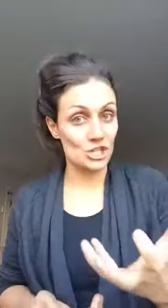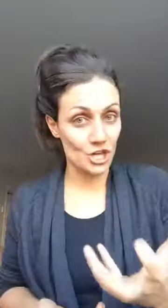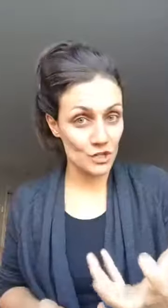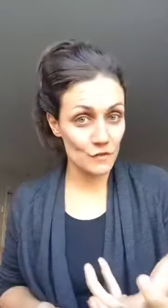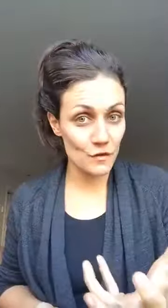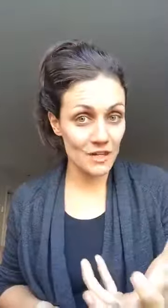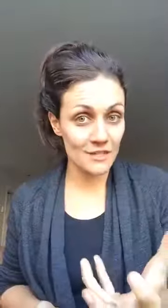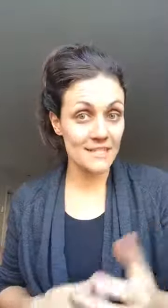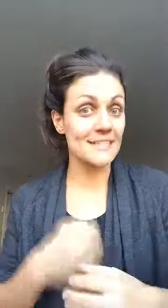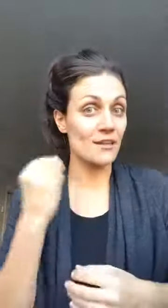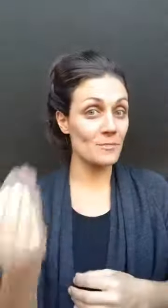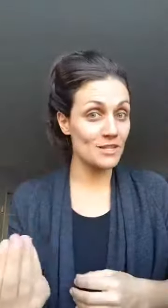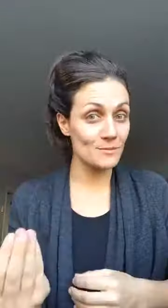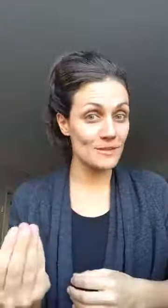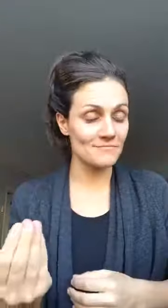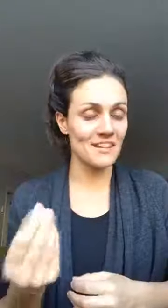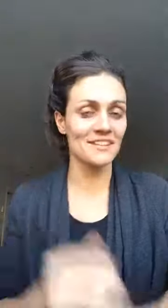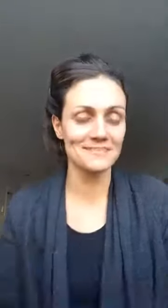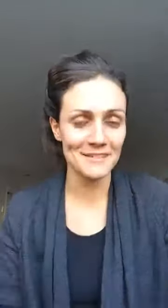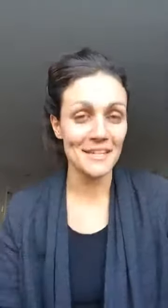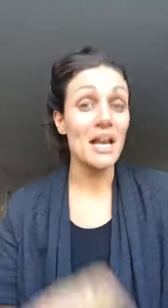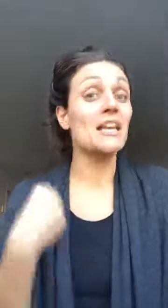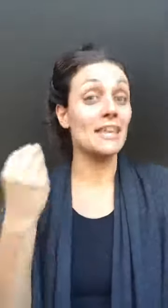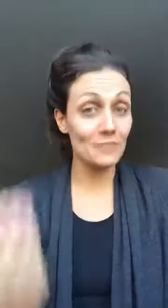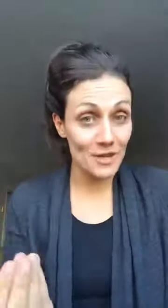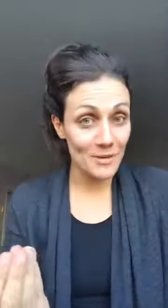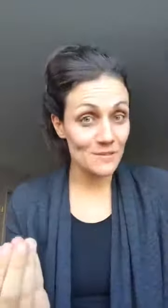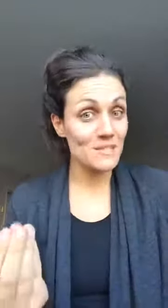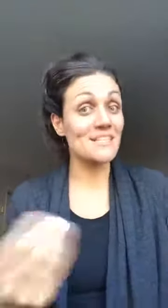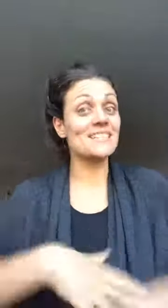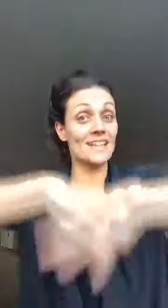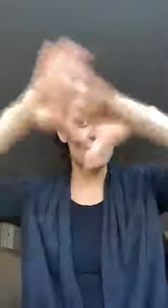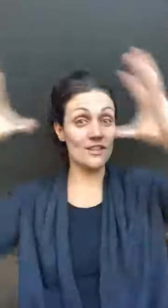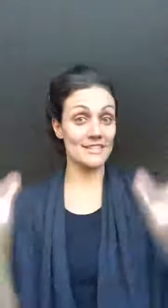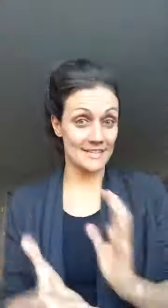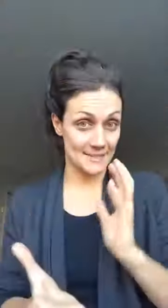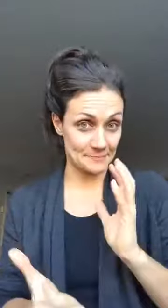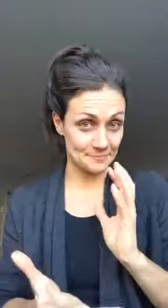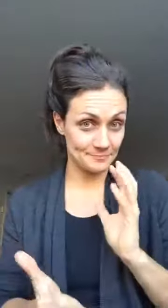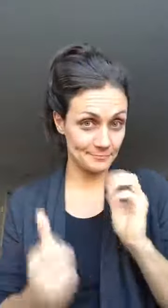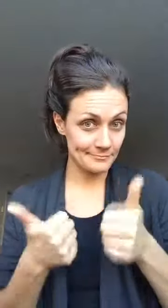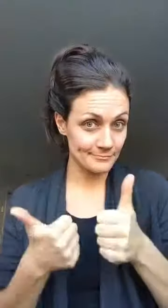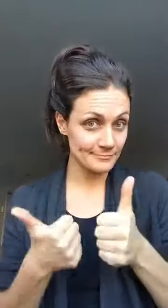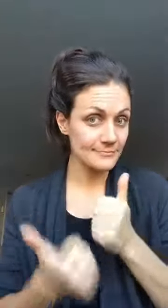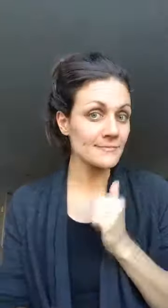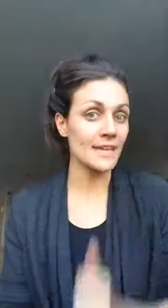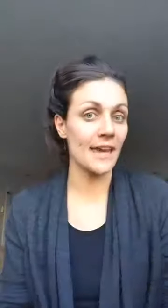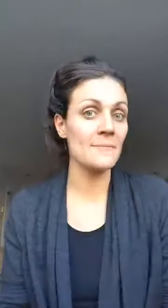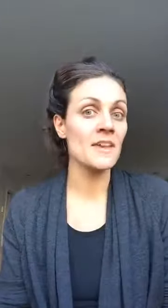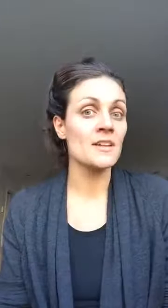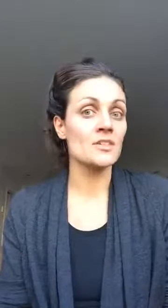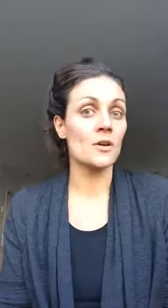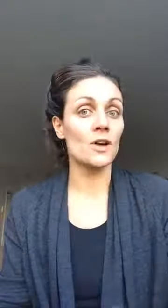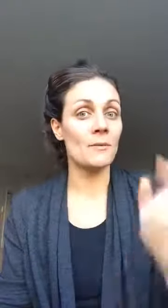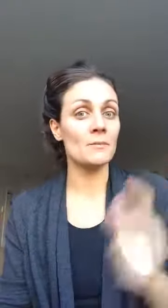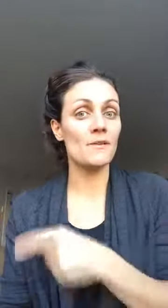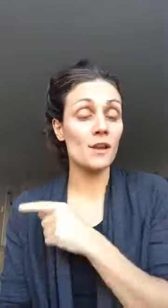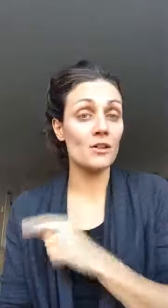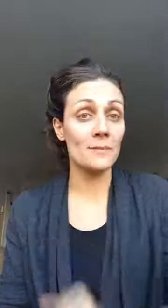charge for sell the puzzle piece give away the puzzle pieces sell the system okay so comment below let me